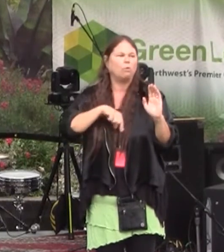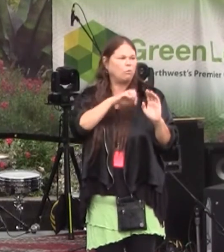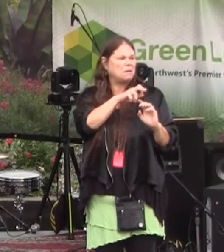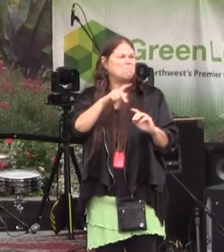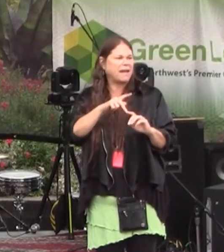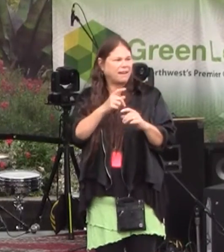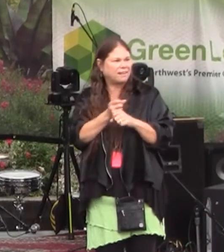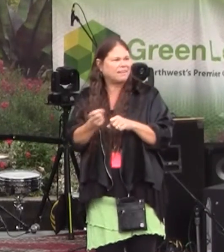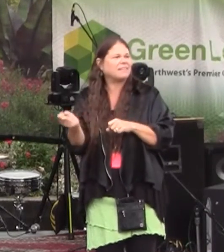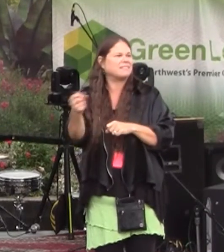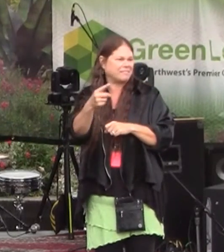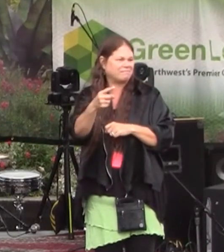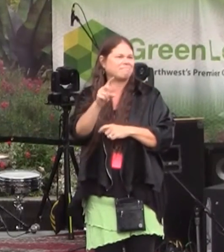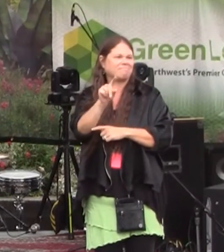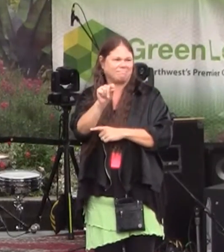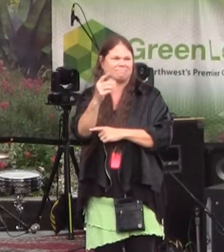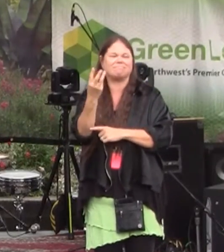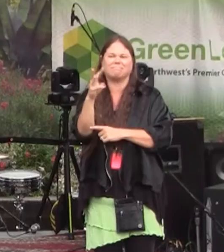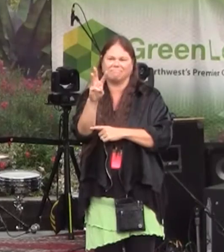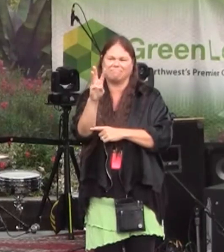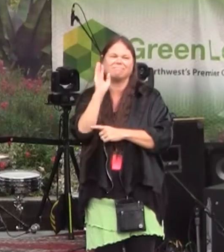here for Hempstock again next year.